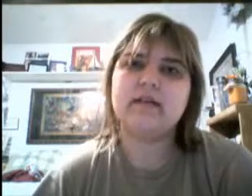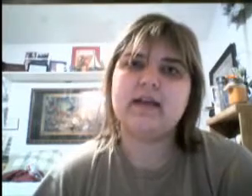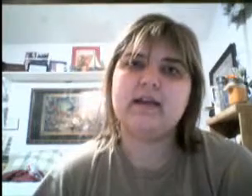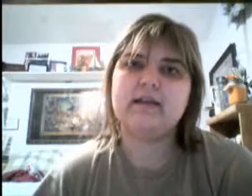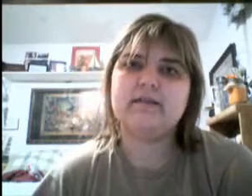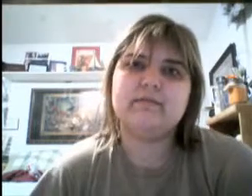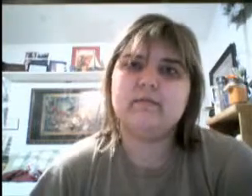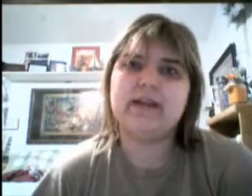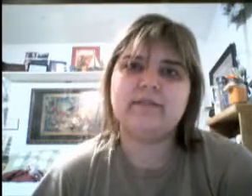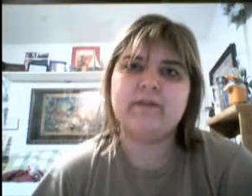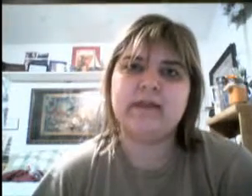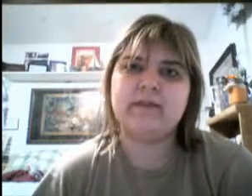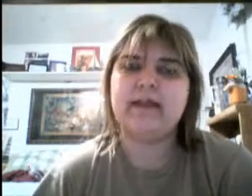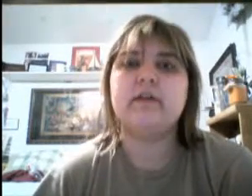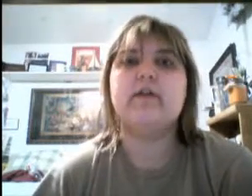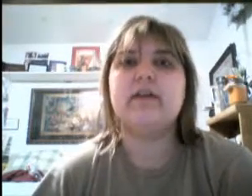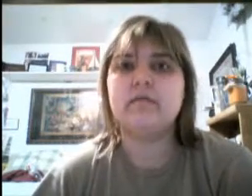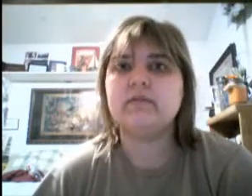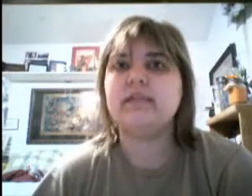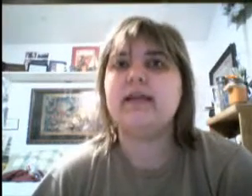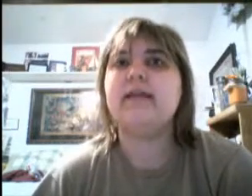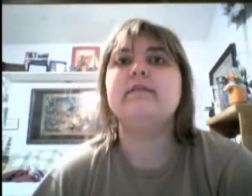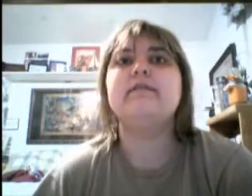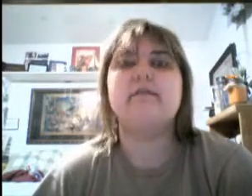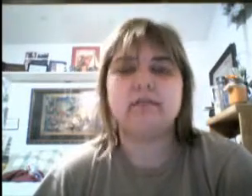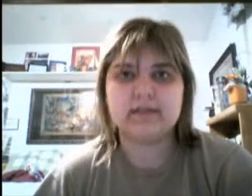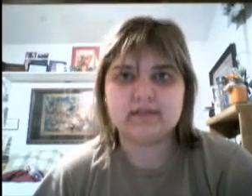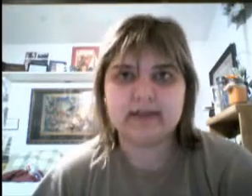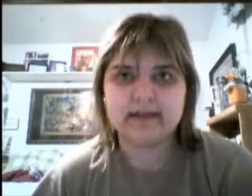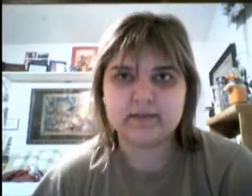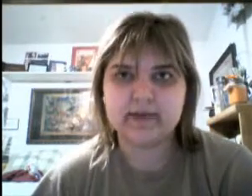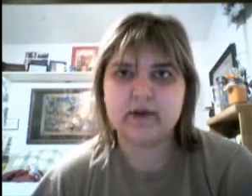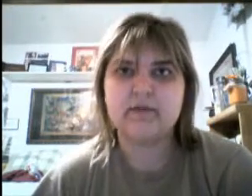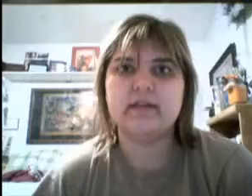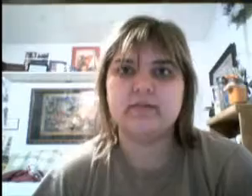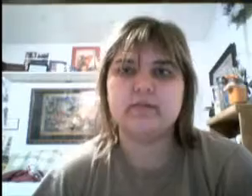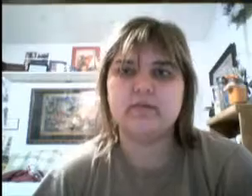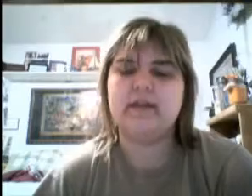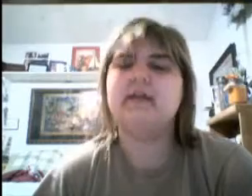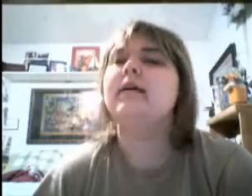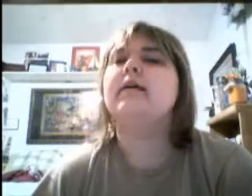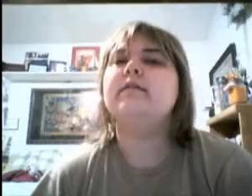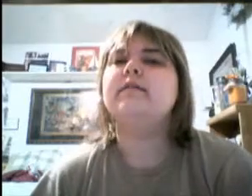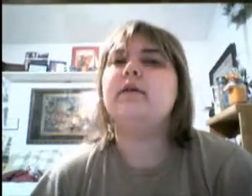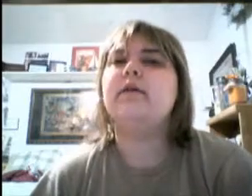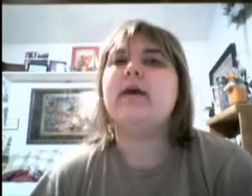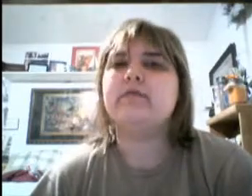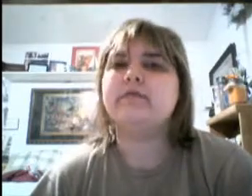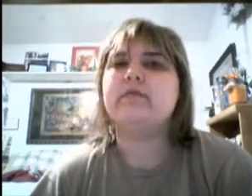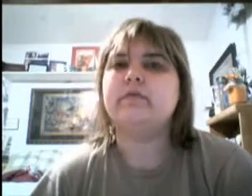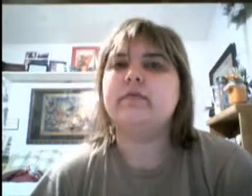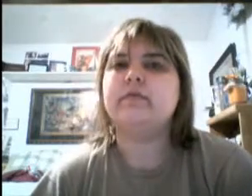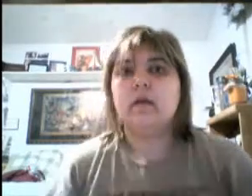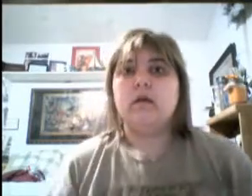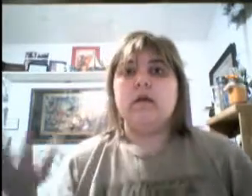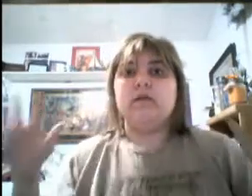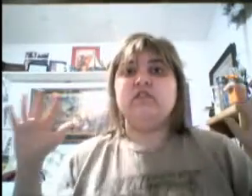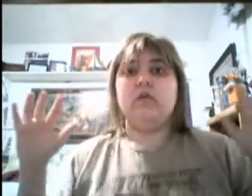oh yeah, and we had fun. Yeah, no, he was like, definitely psyched about his movie. So that was cool too. So